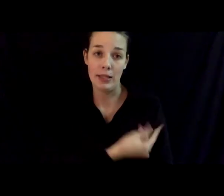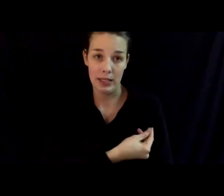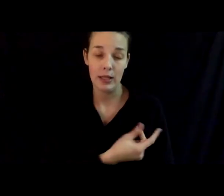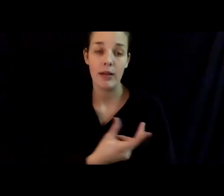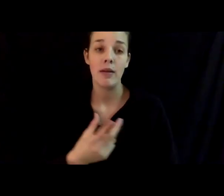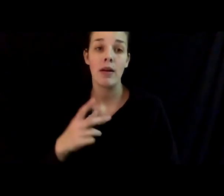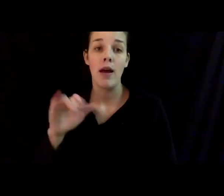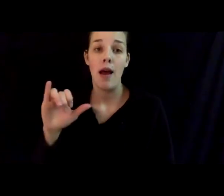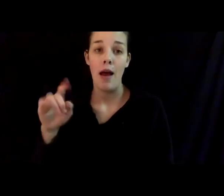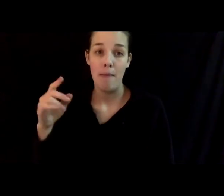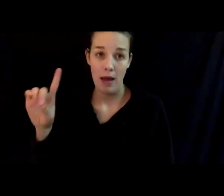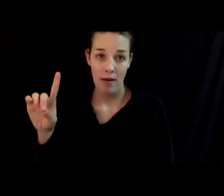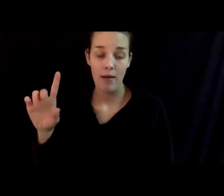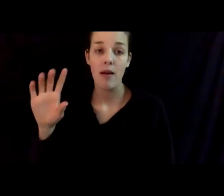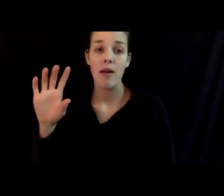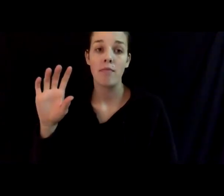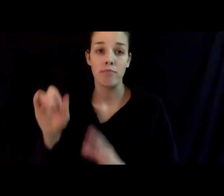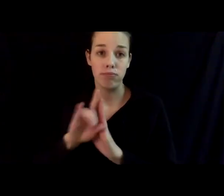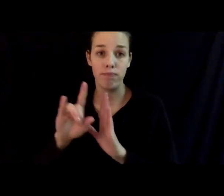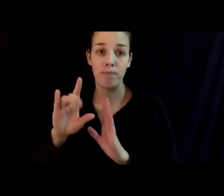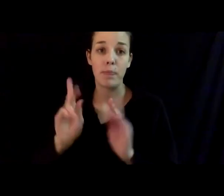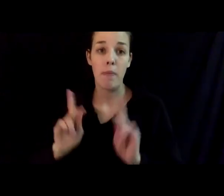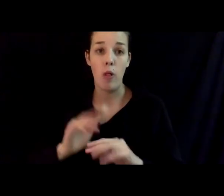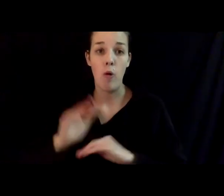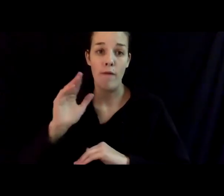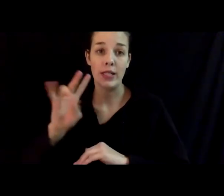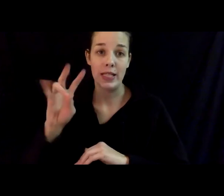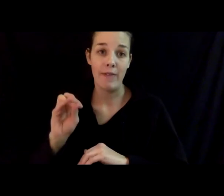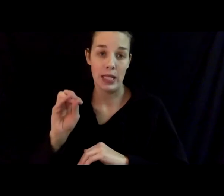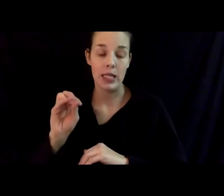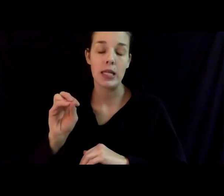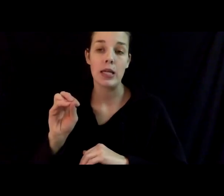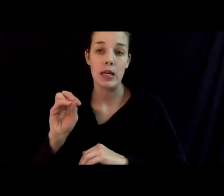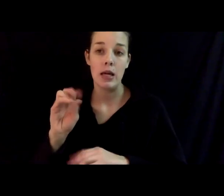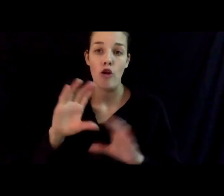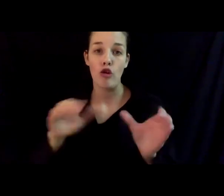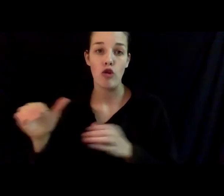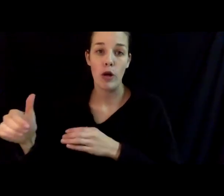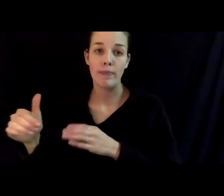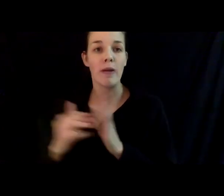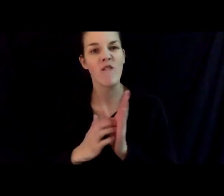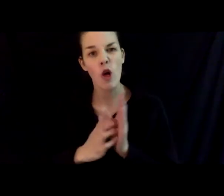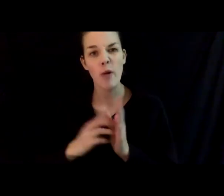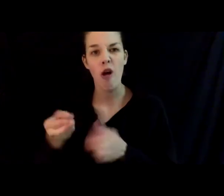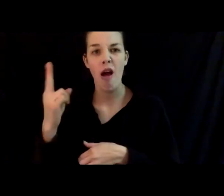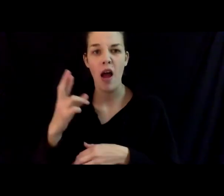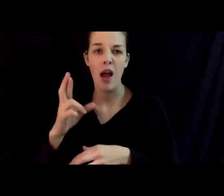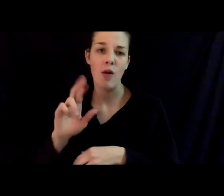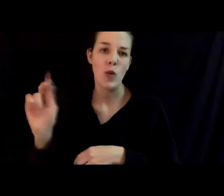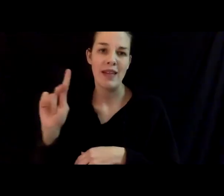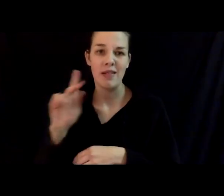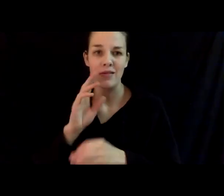IDAC identified persons 75 years of age and older, and groups vulnerable to high risk of exposure